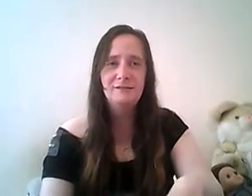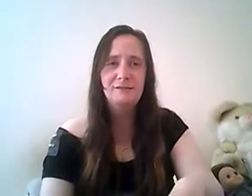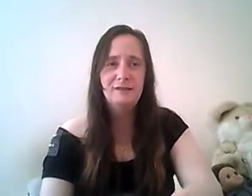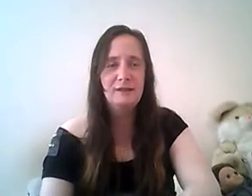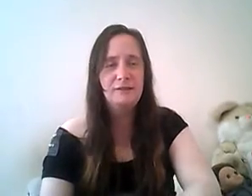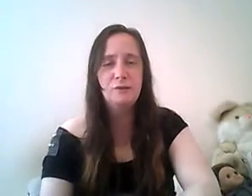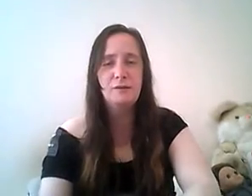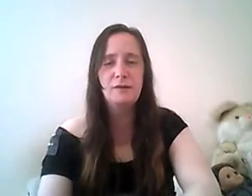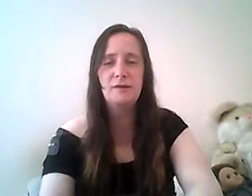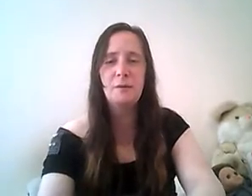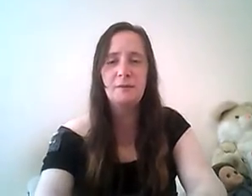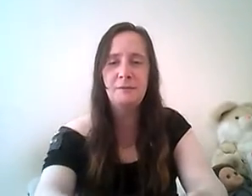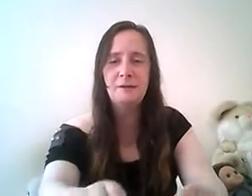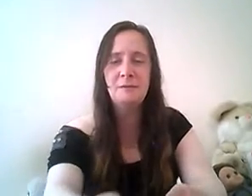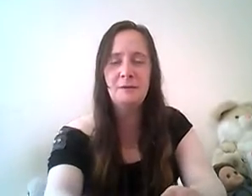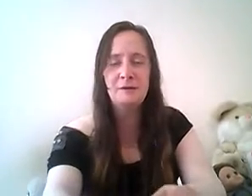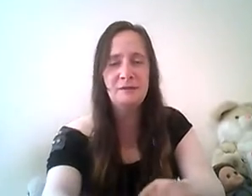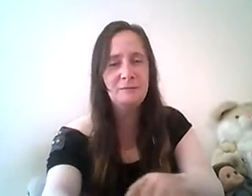and he doesn't want to and be anywhere near me